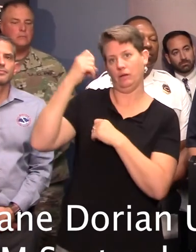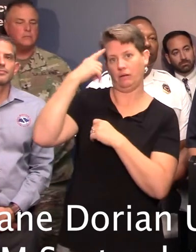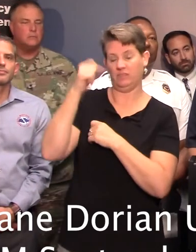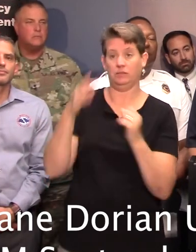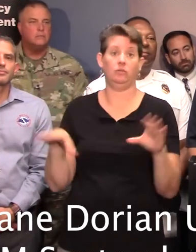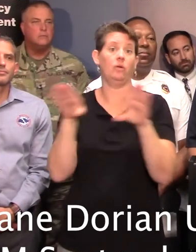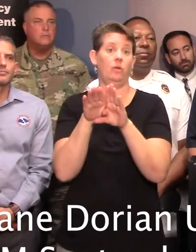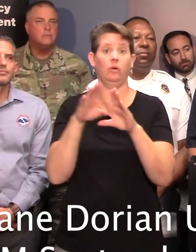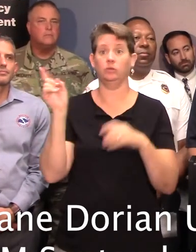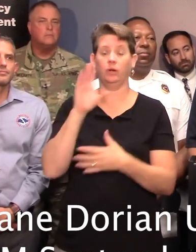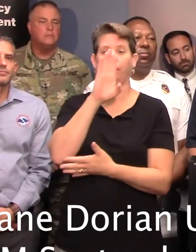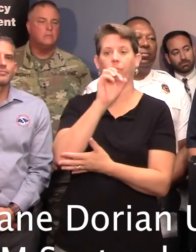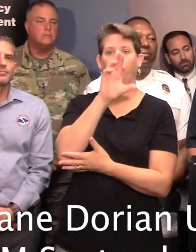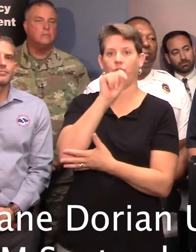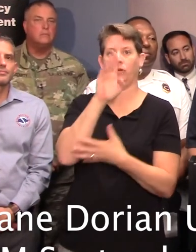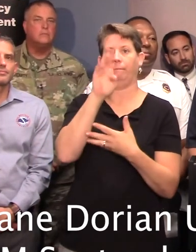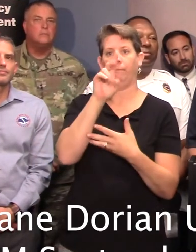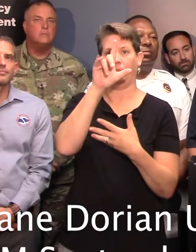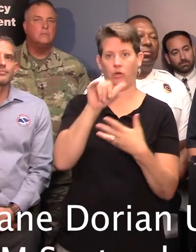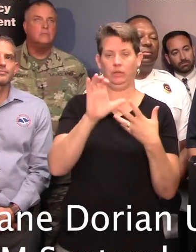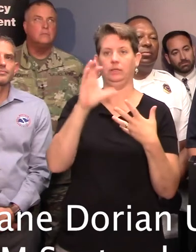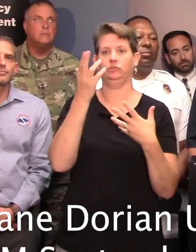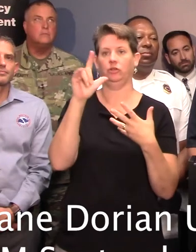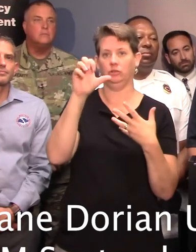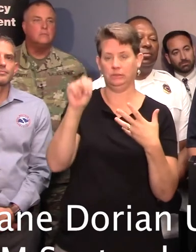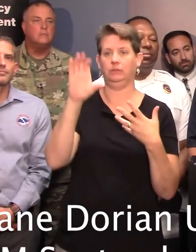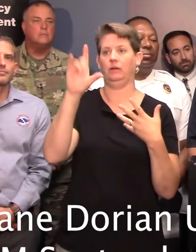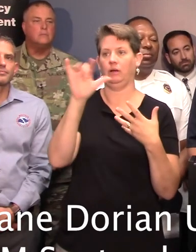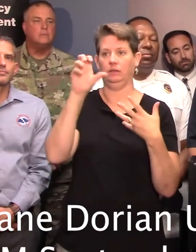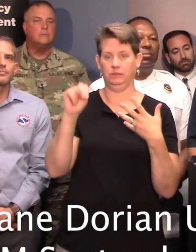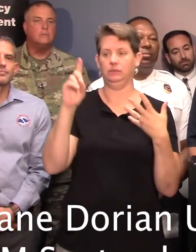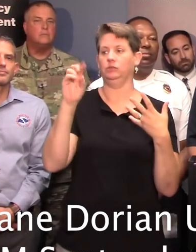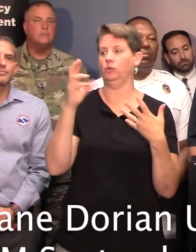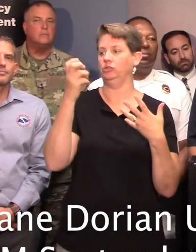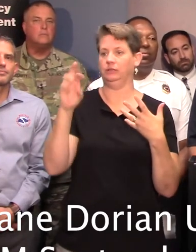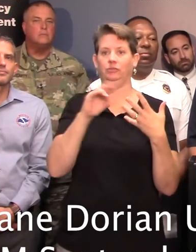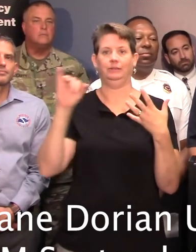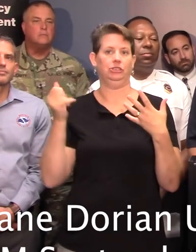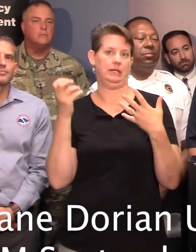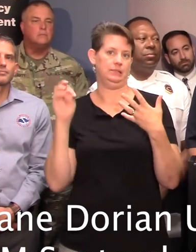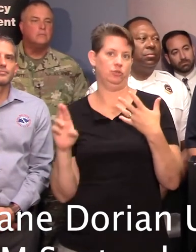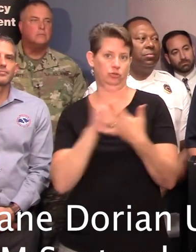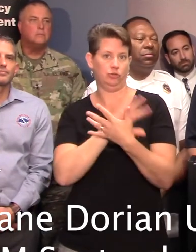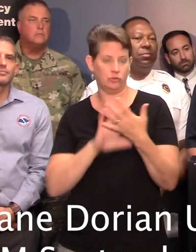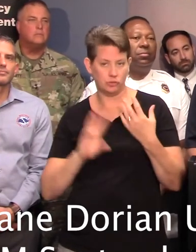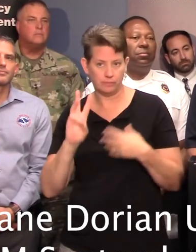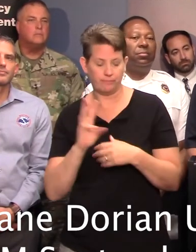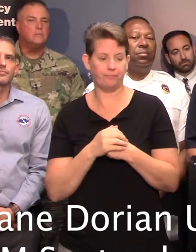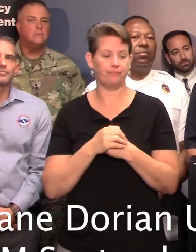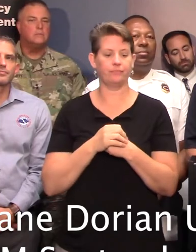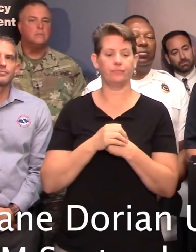and that's Beaufort, Berkeley, Charleston, Colleton, Dorchester, and Jasper. In the logistics area, we currently have